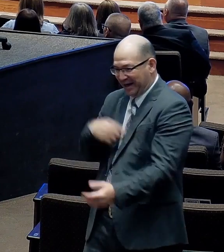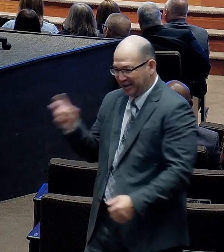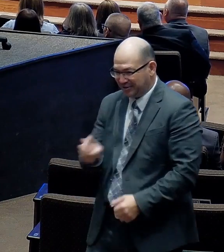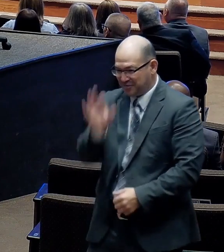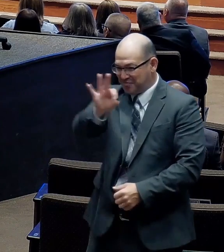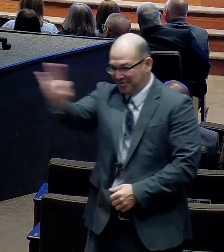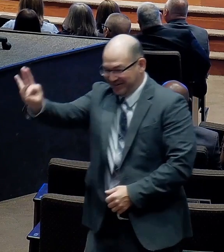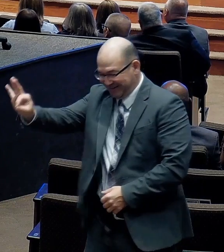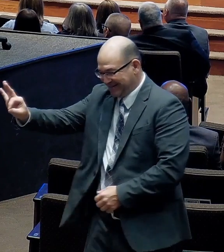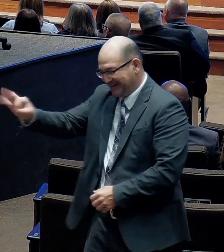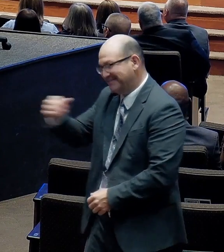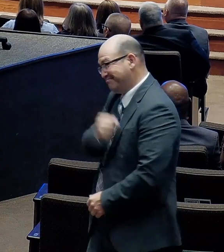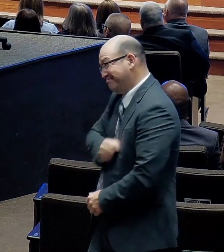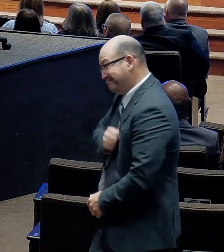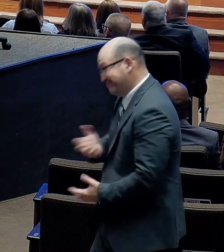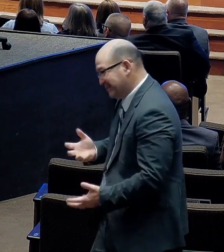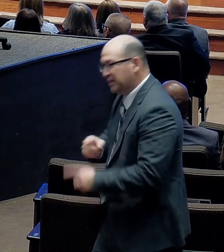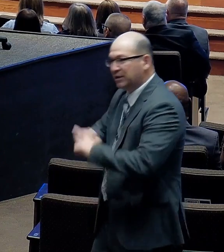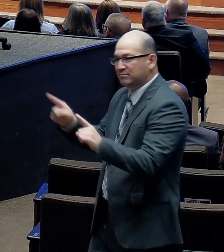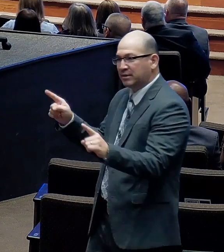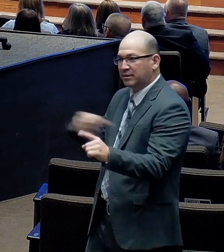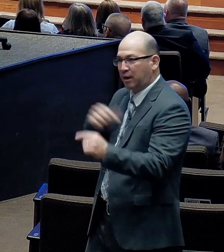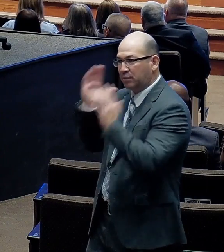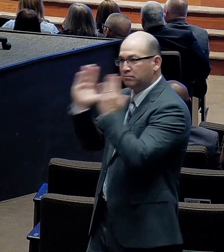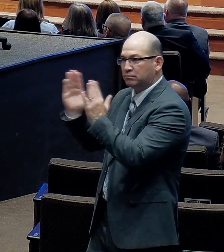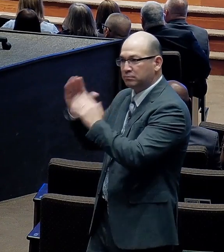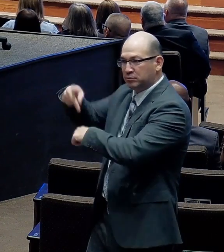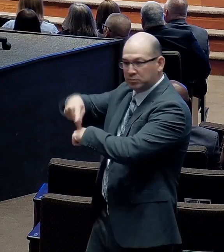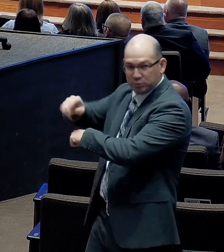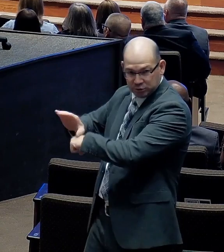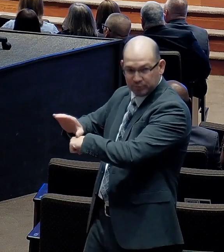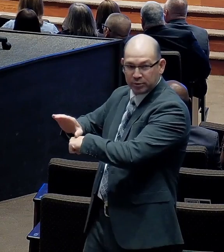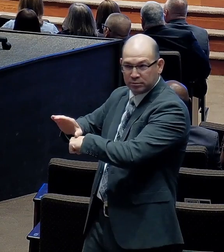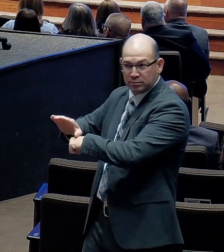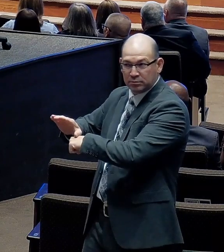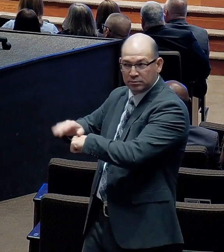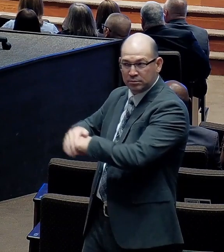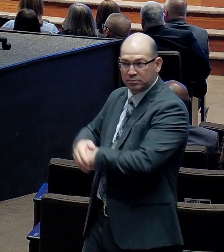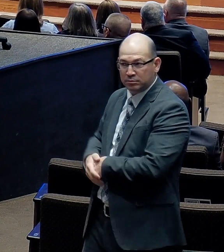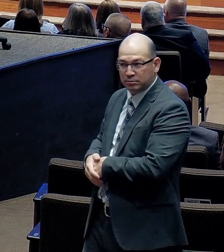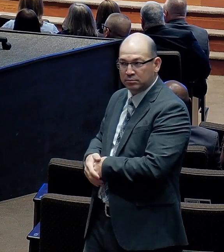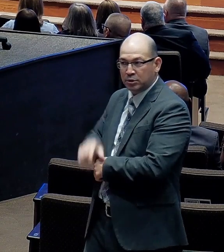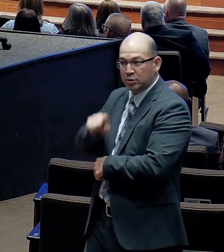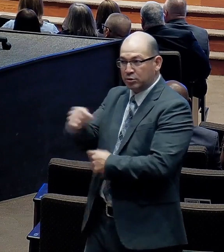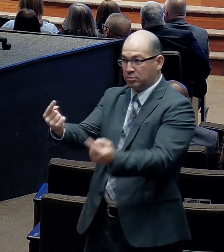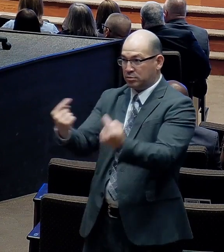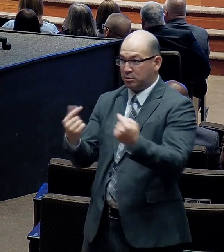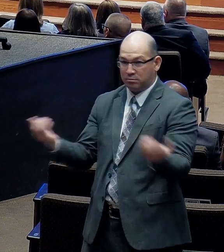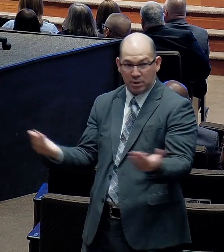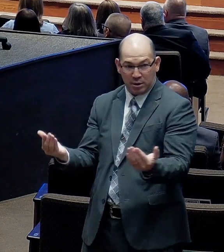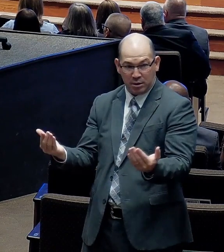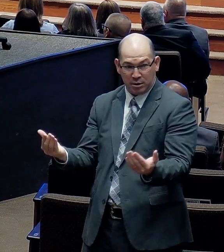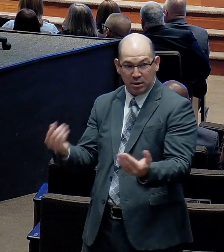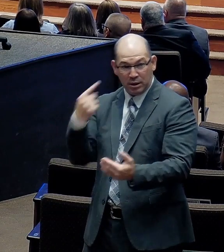But I listen to him. you never come to Lancaster Baptist Church. Here at Dr. Paul Chappell. That you know to have a.